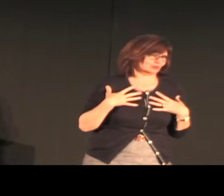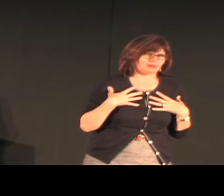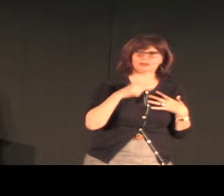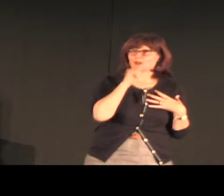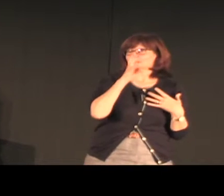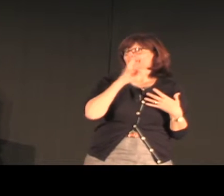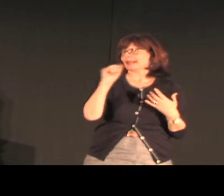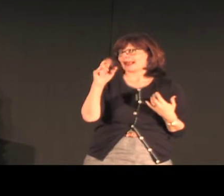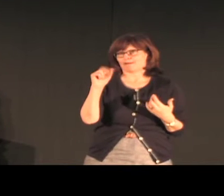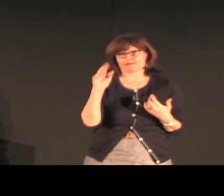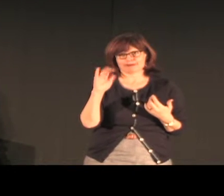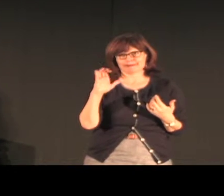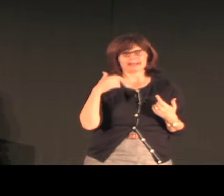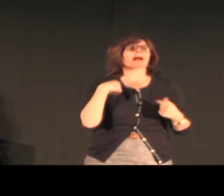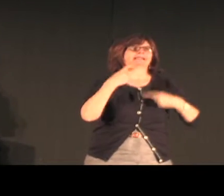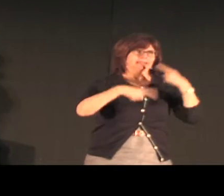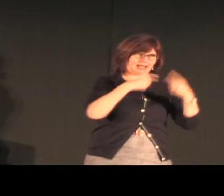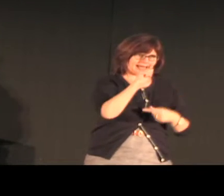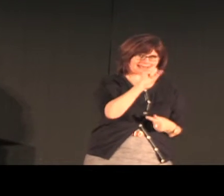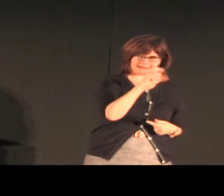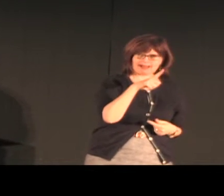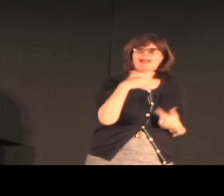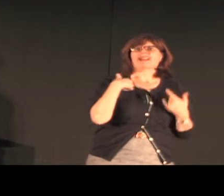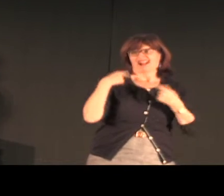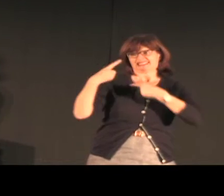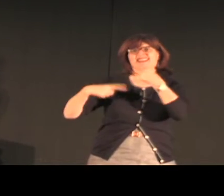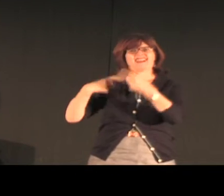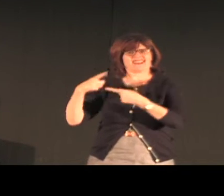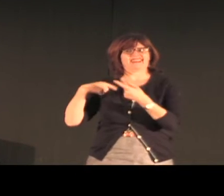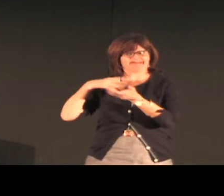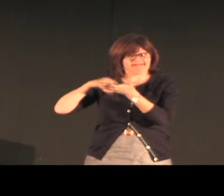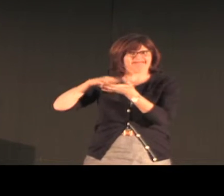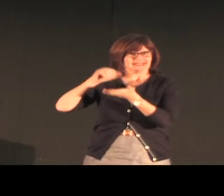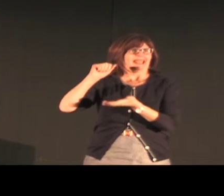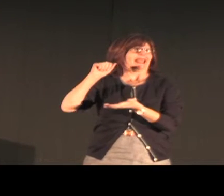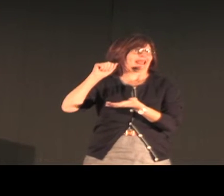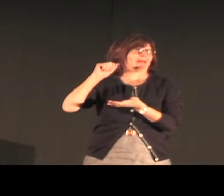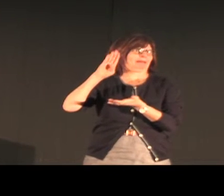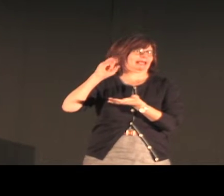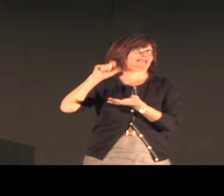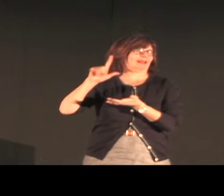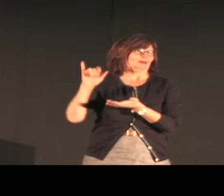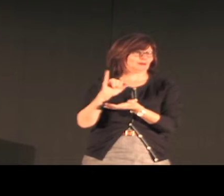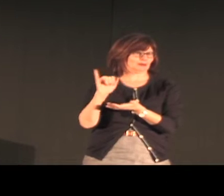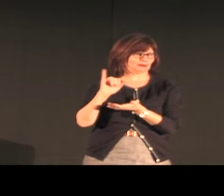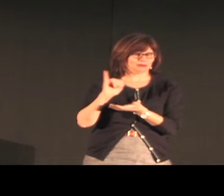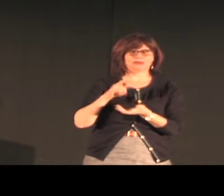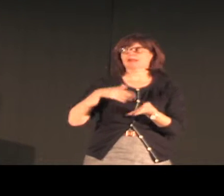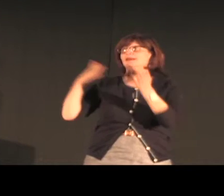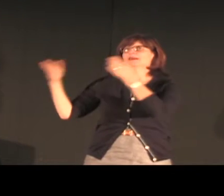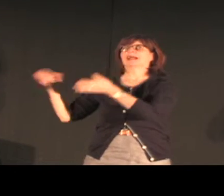I don't speak Hebrew and I don't speak Arabic, but I do sign ASL and I'm learning to sign ABSL.